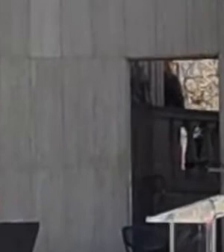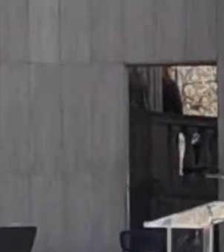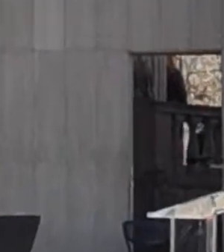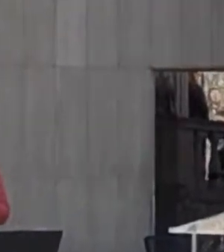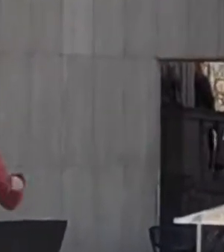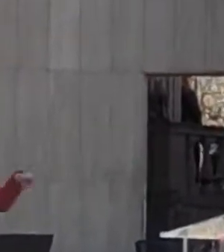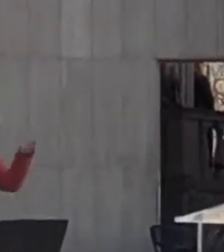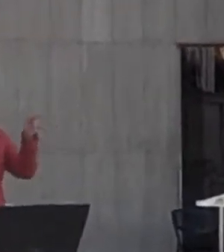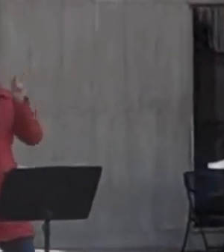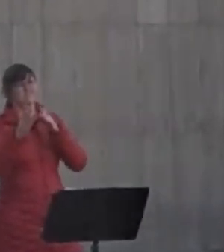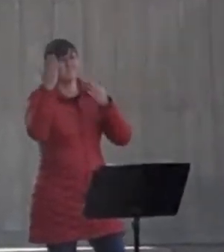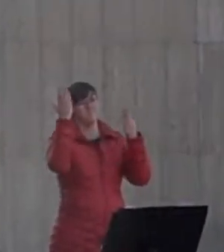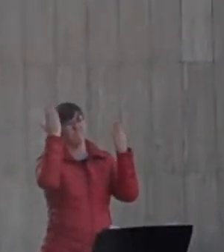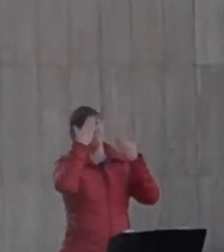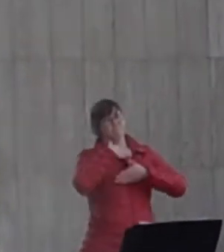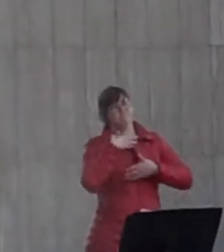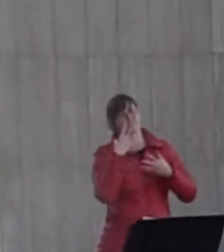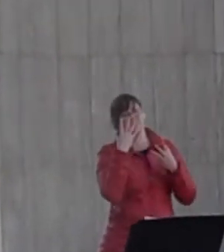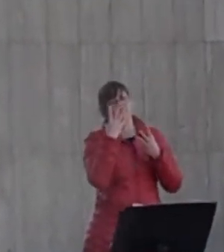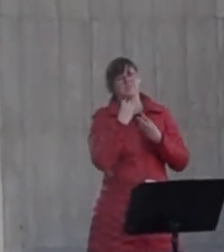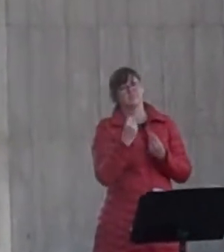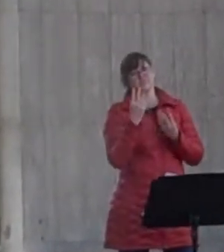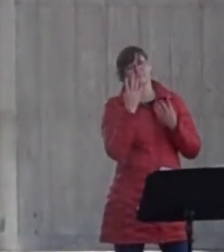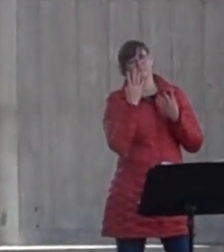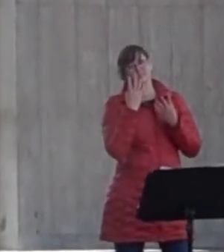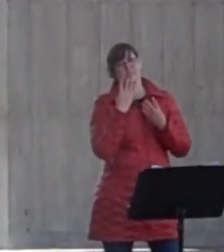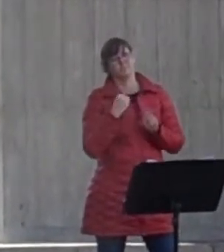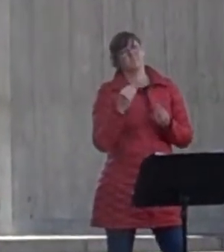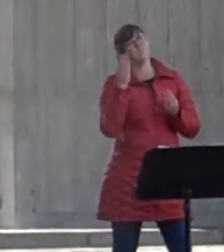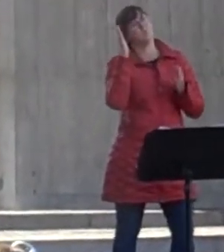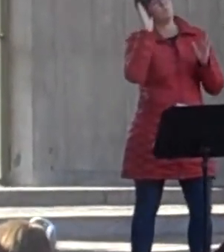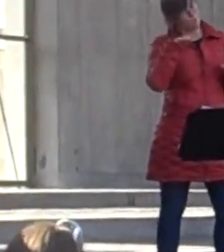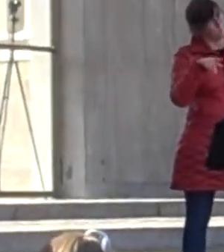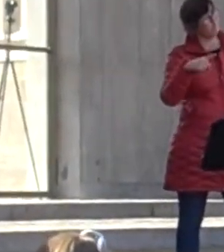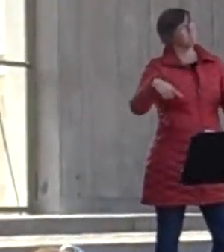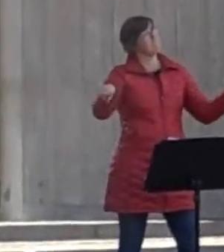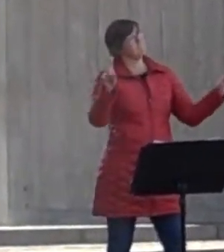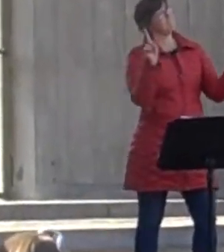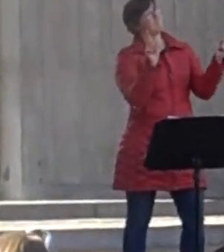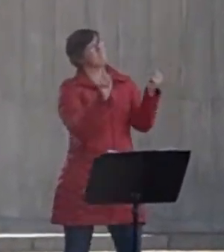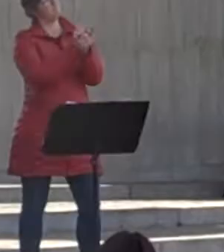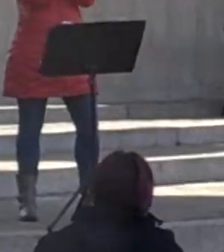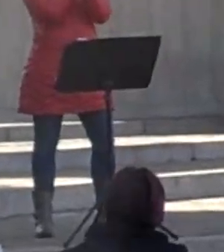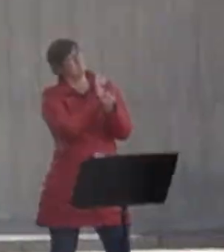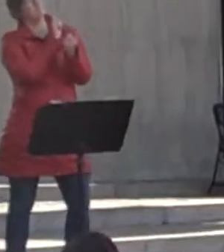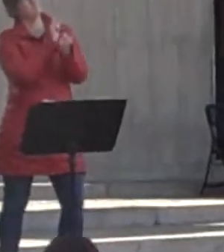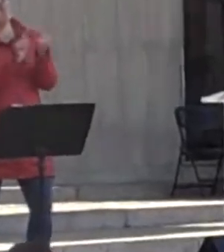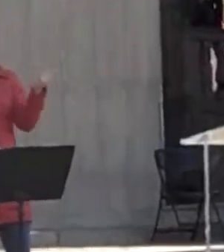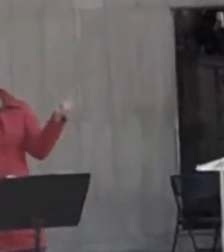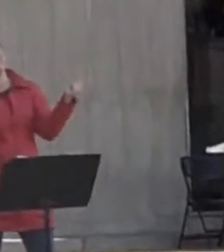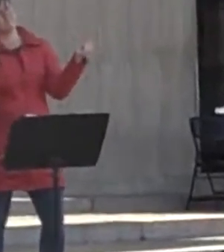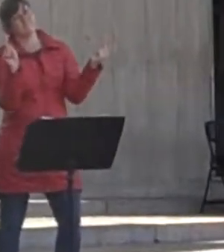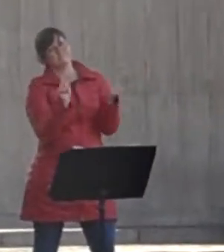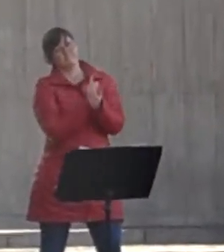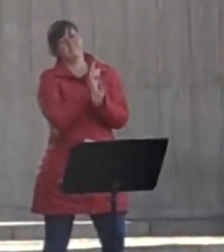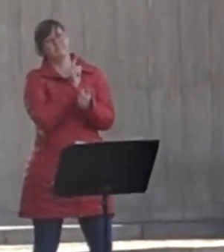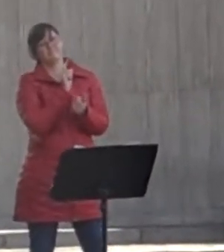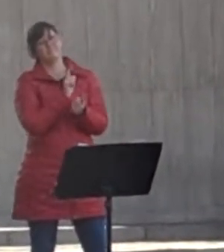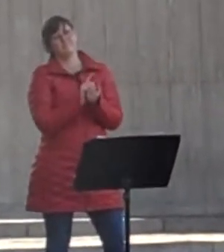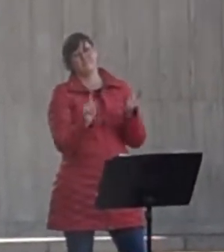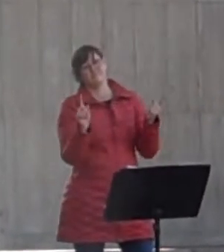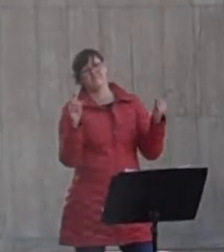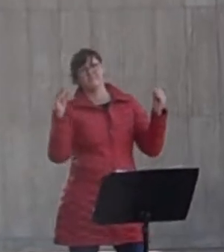hope you run into them soon. Don't turn on the lights. You can